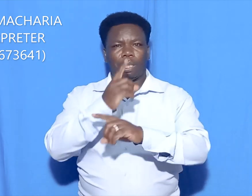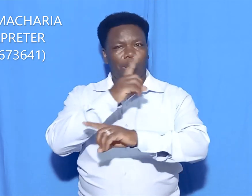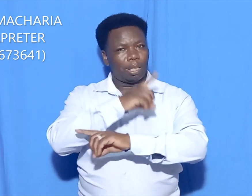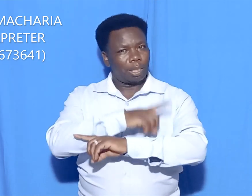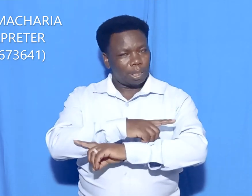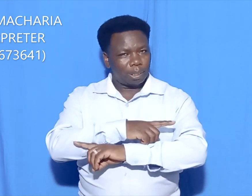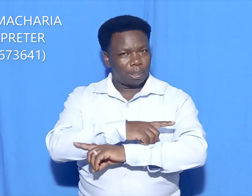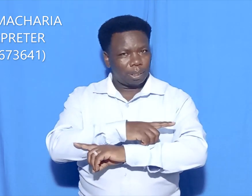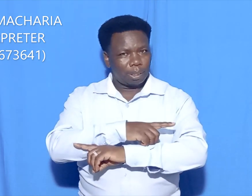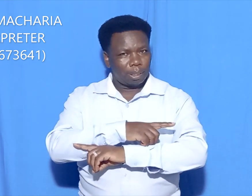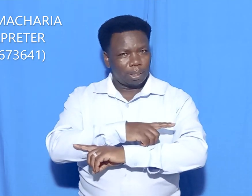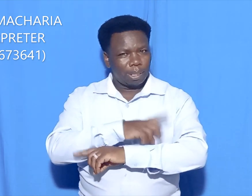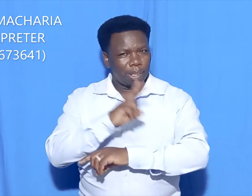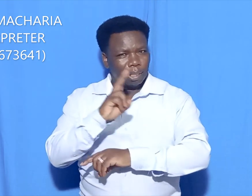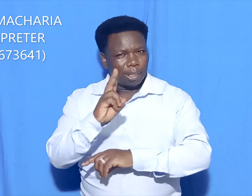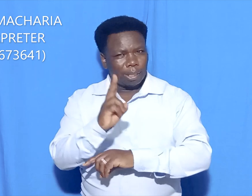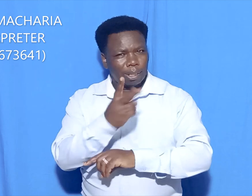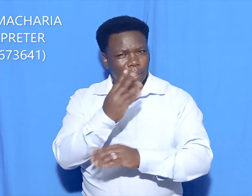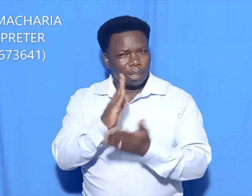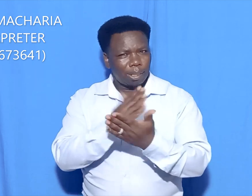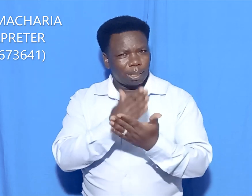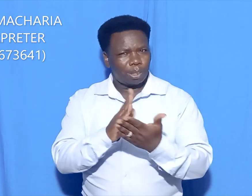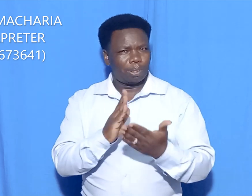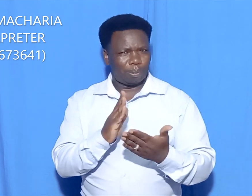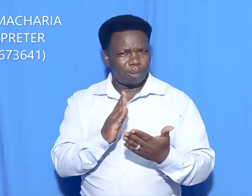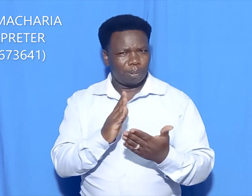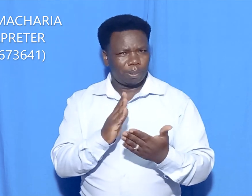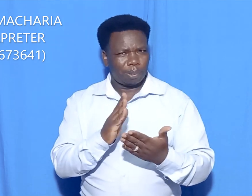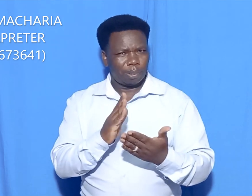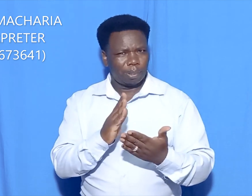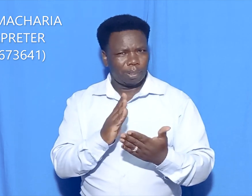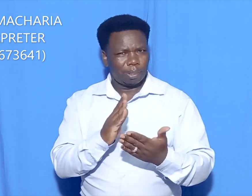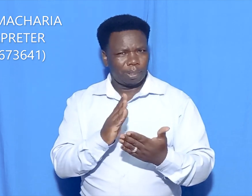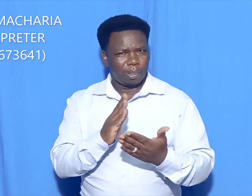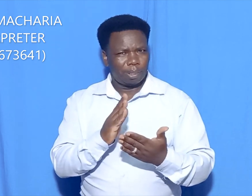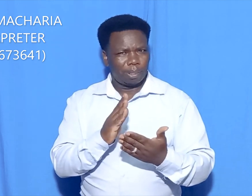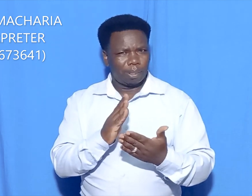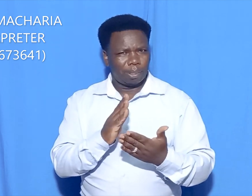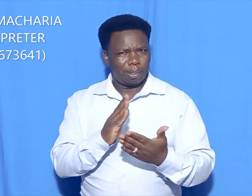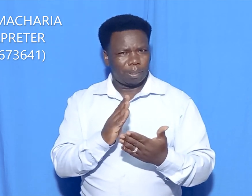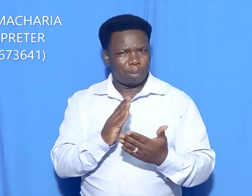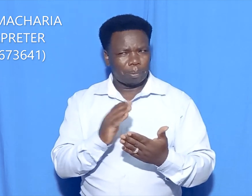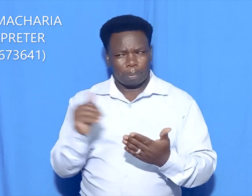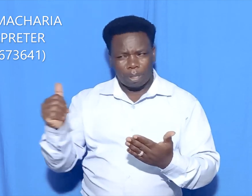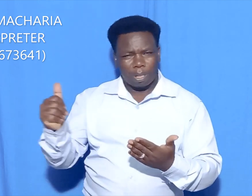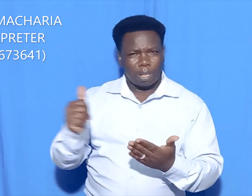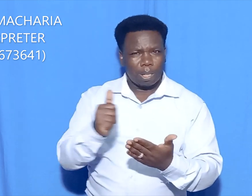The second section is application of courses.